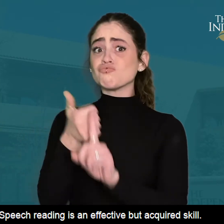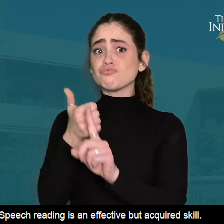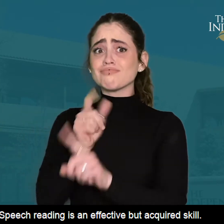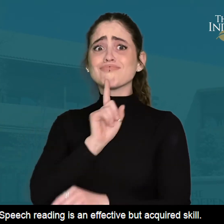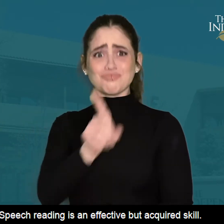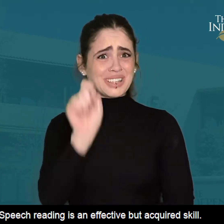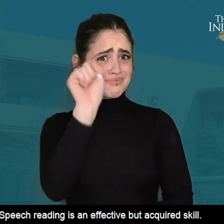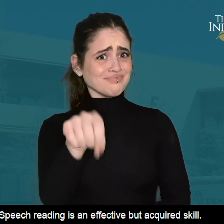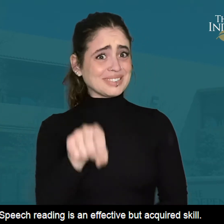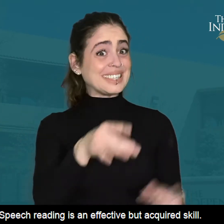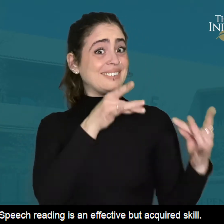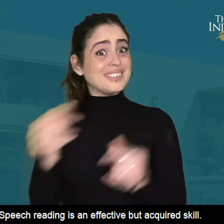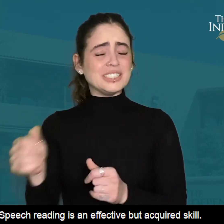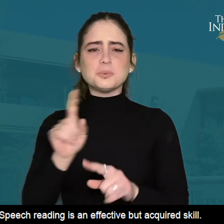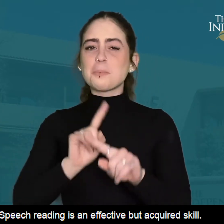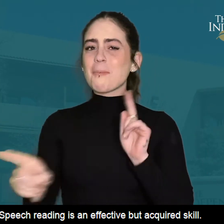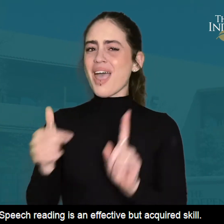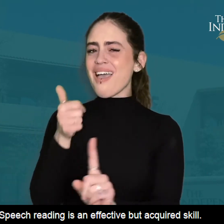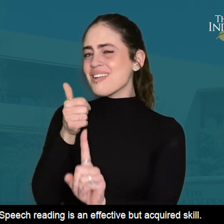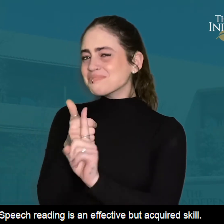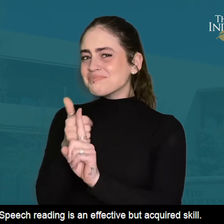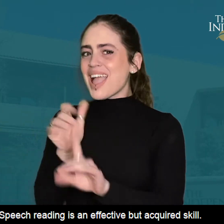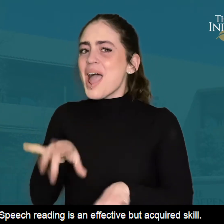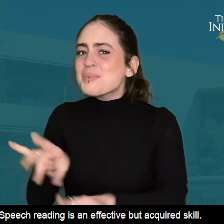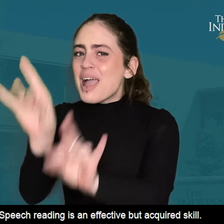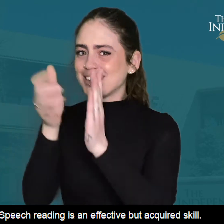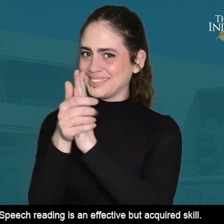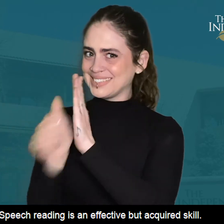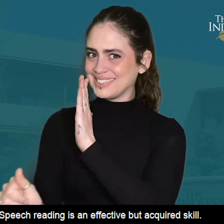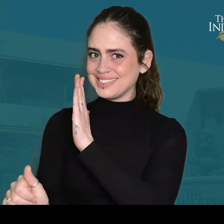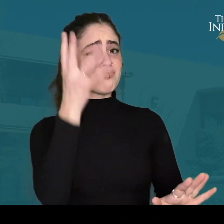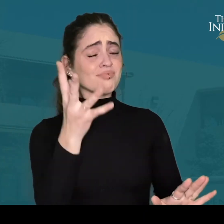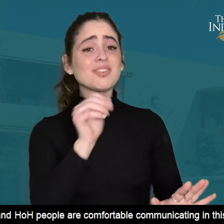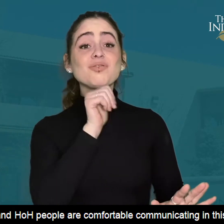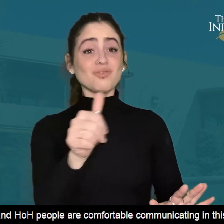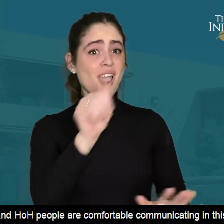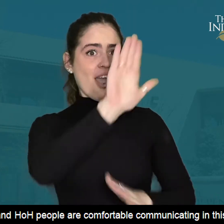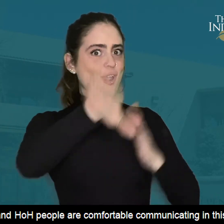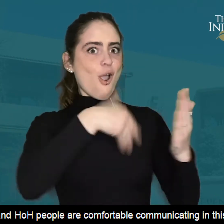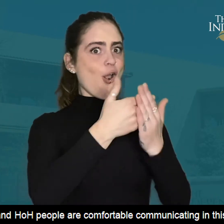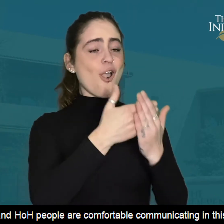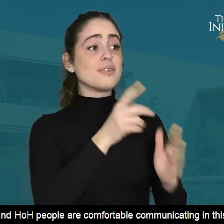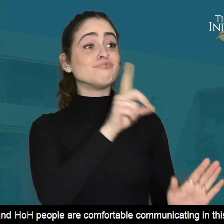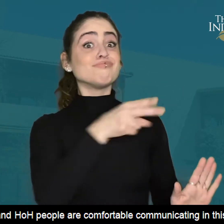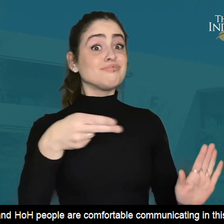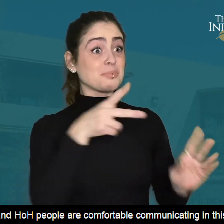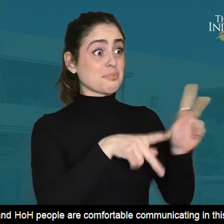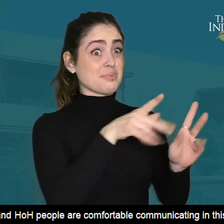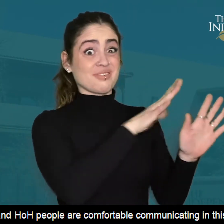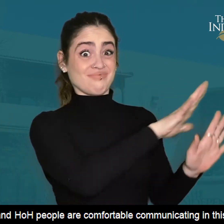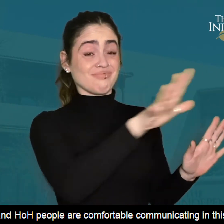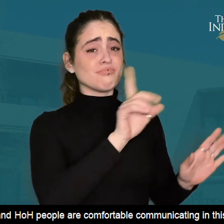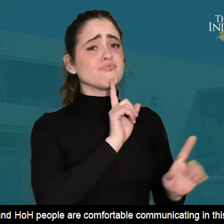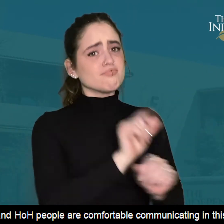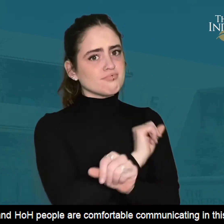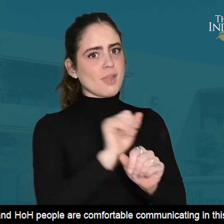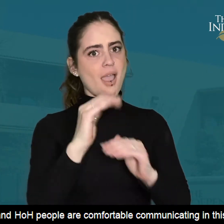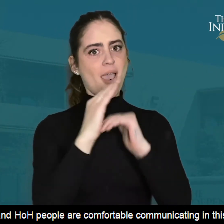Speech reading is an effective but acquired skill. Not all Deaf and Hard of Hearing people are comfortable